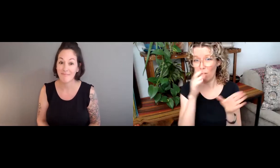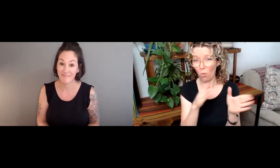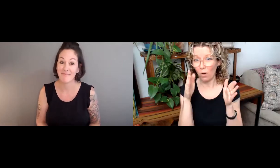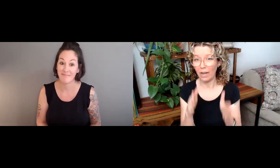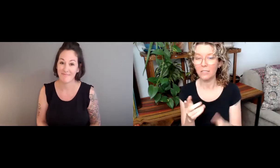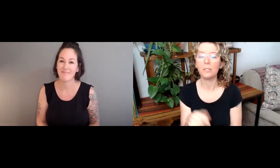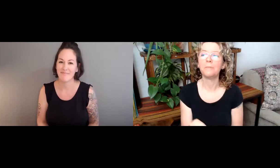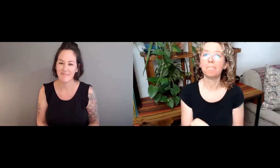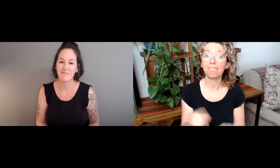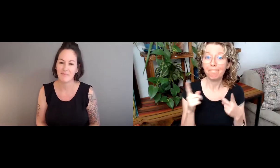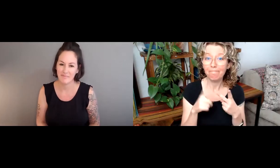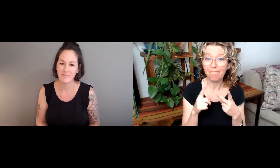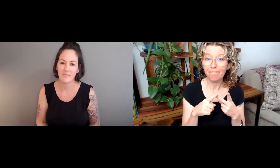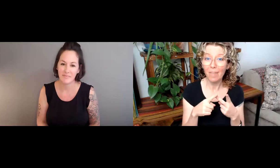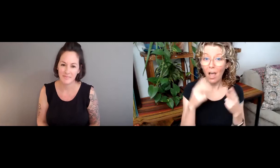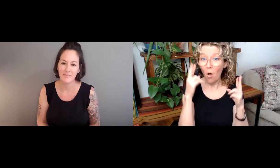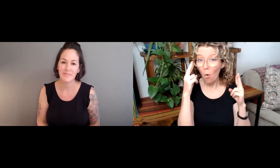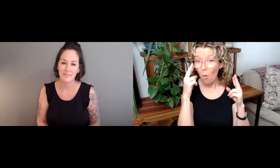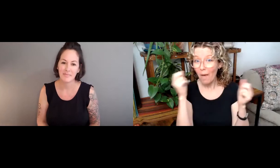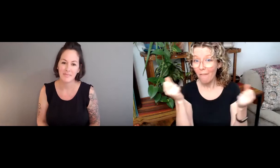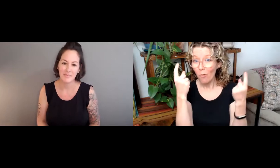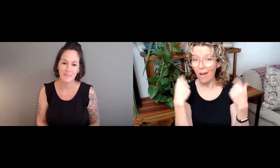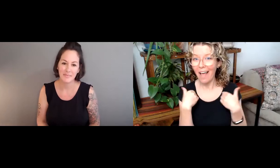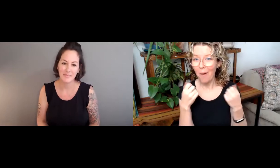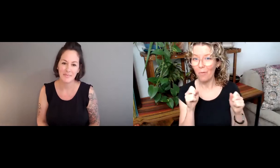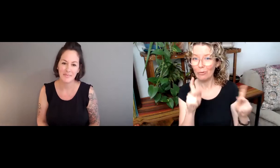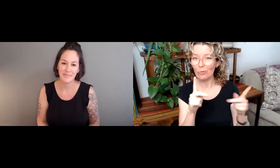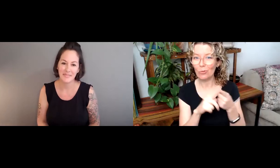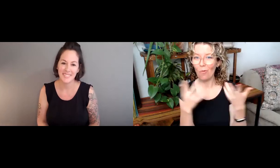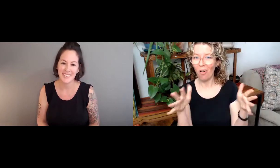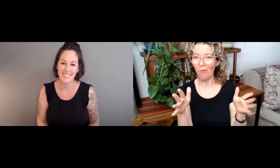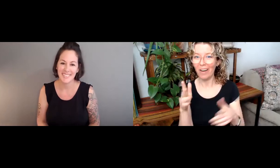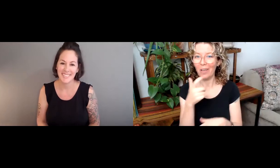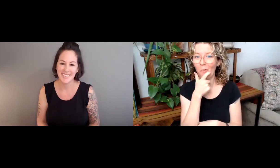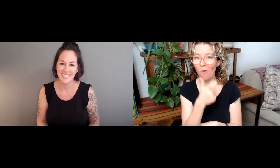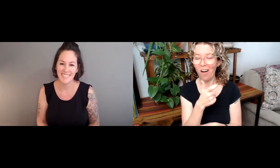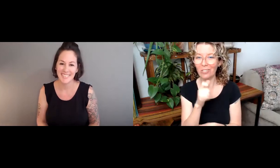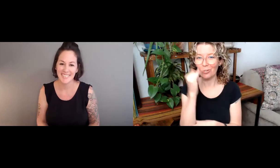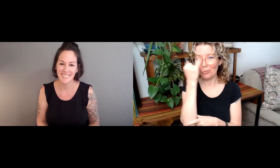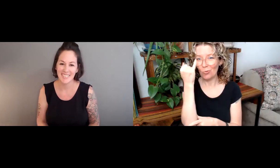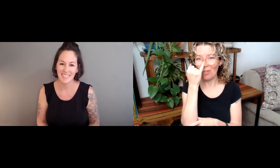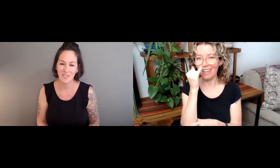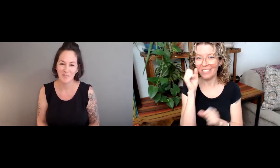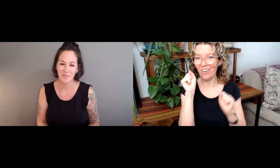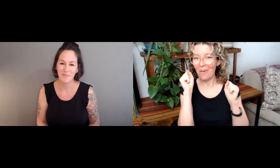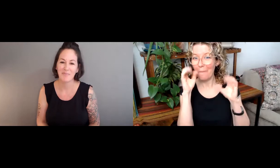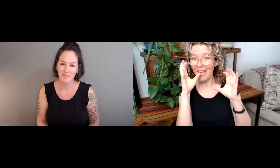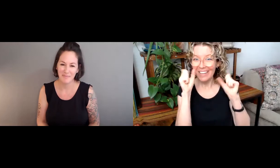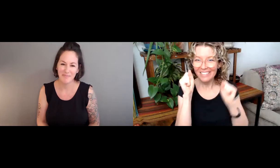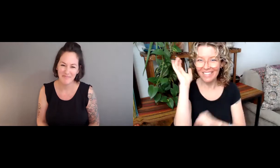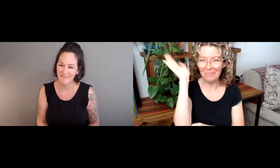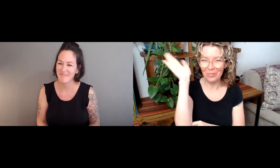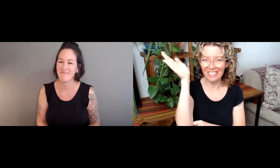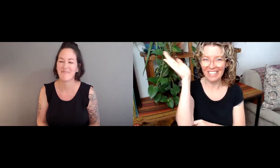varied in talking about ASL documentation and file organization. I hope everyone also had the opportunity to